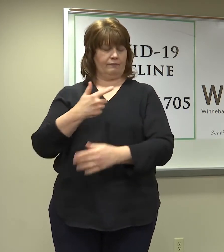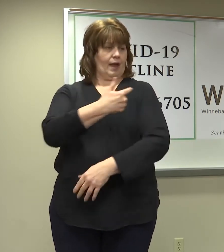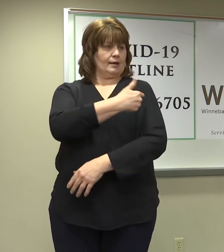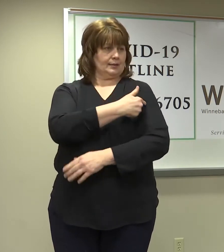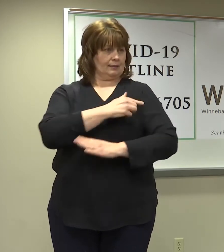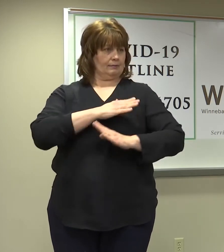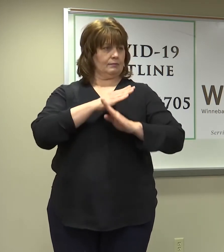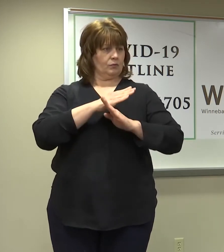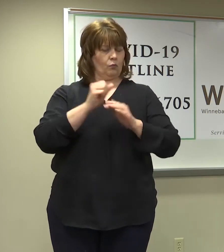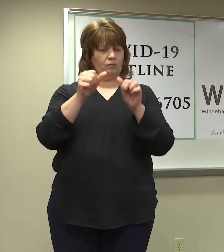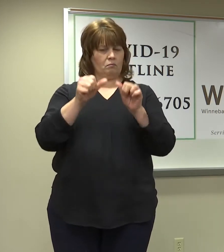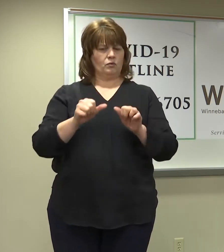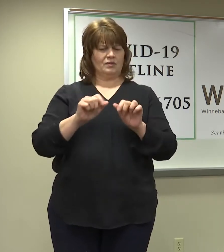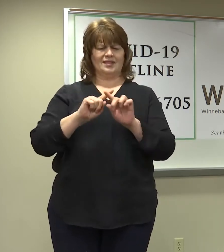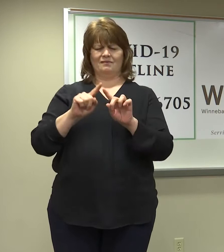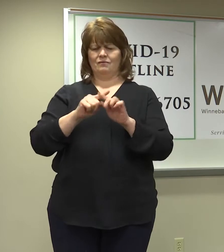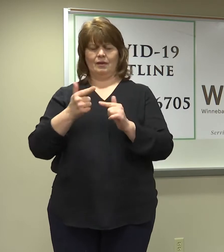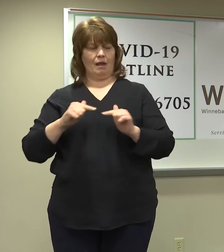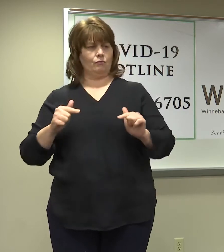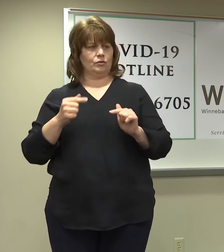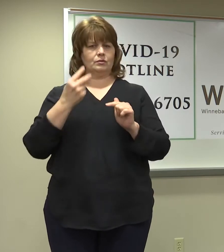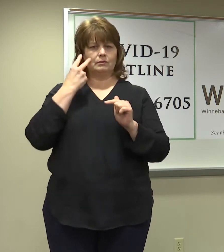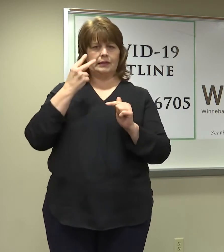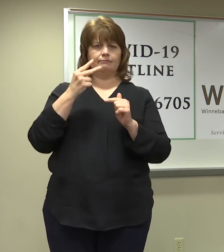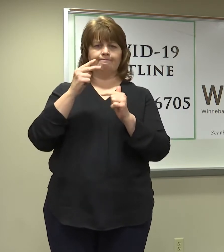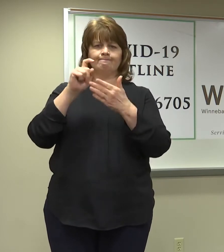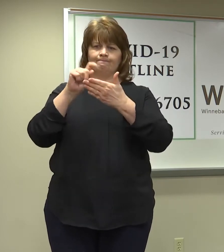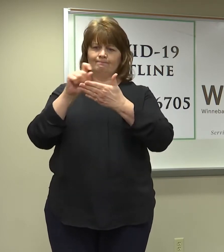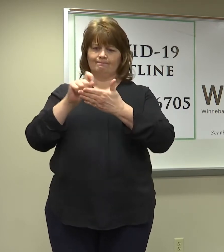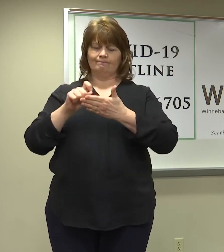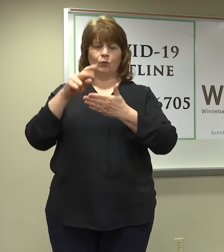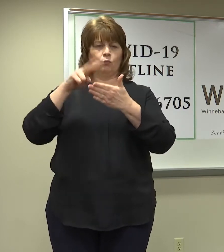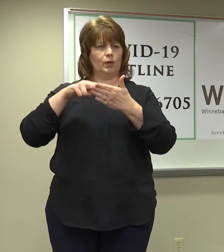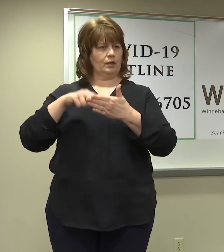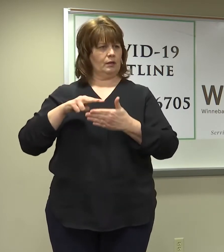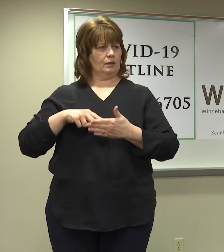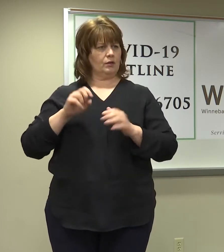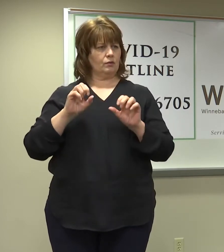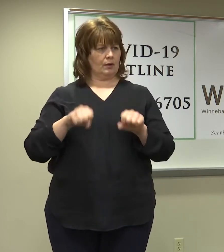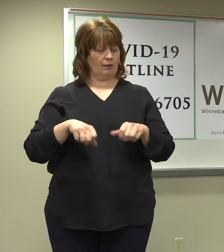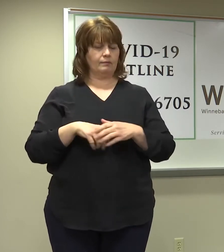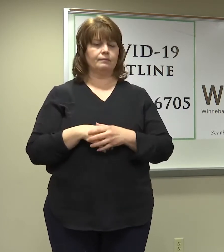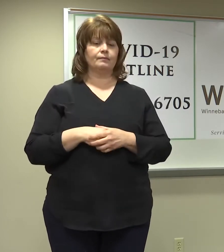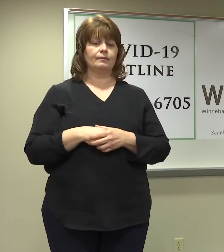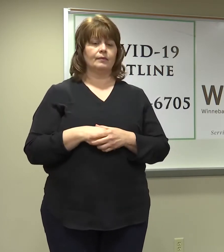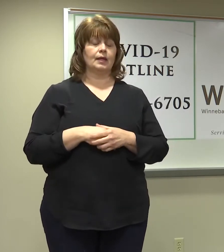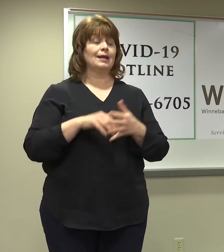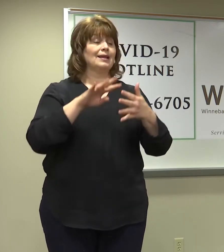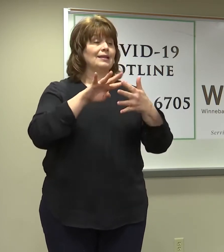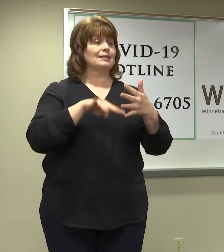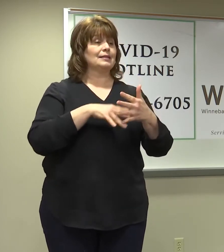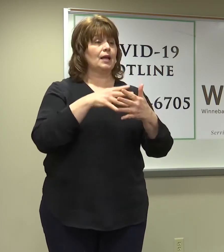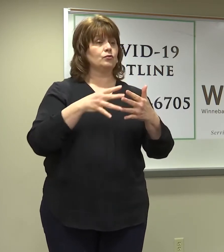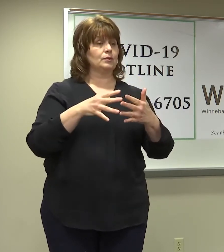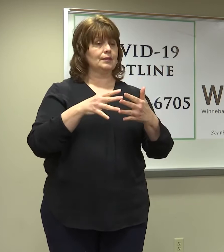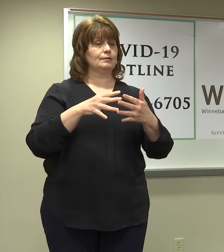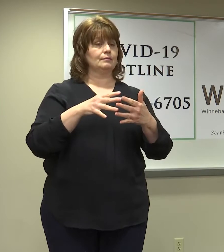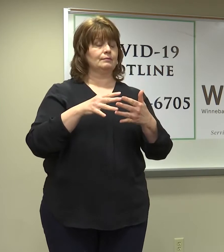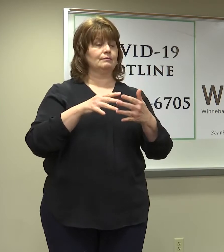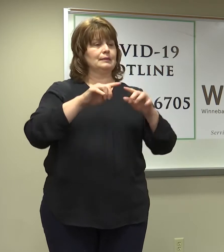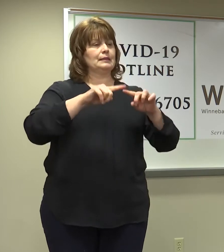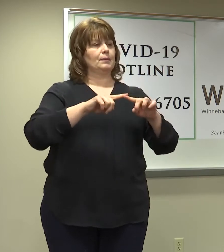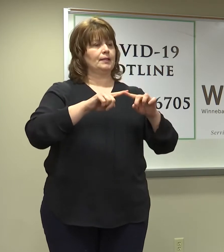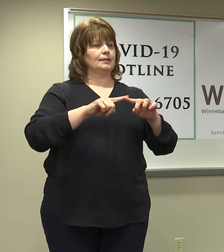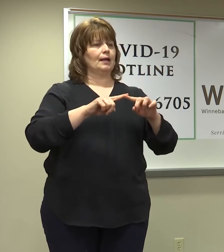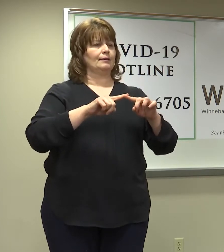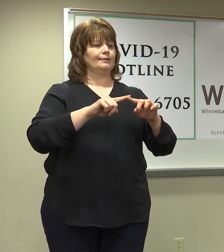multiple languages for individuals. The scheduling will actually roll out depending on the phase, which may include